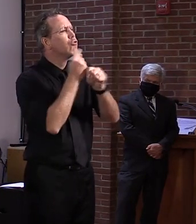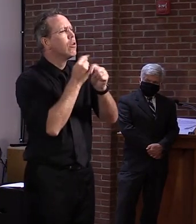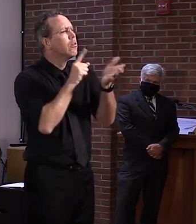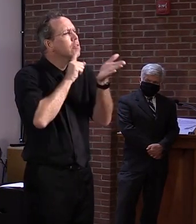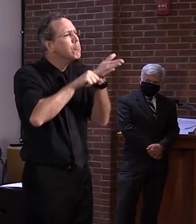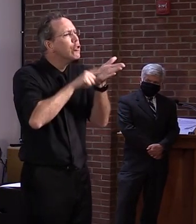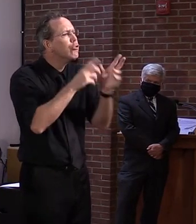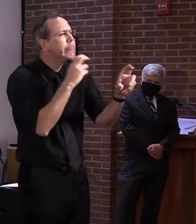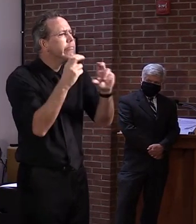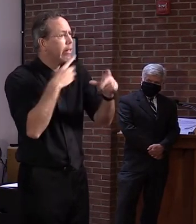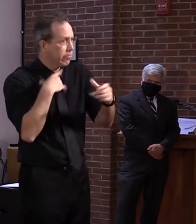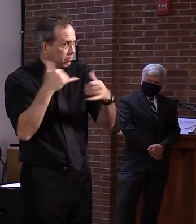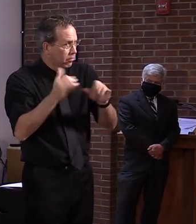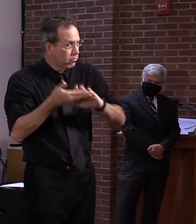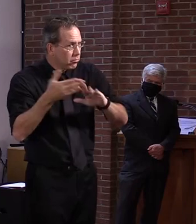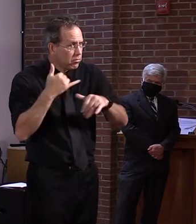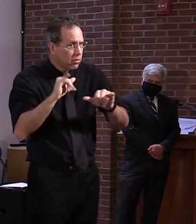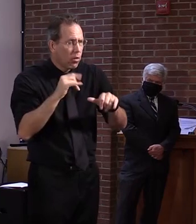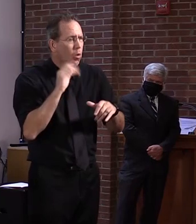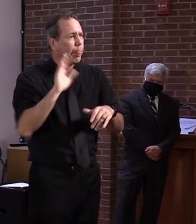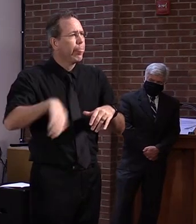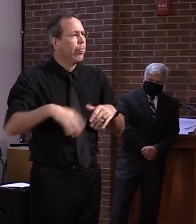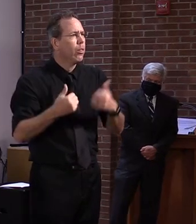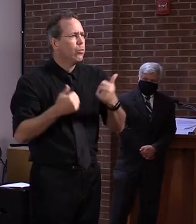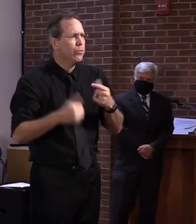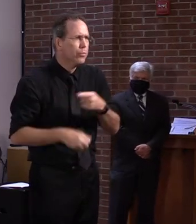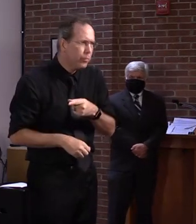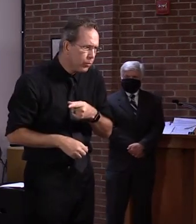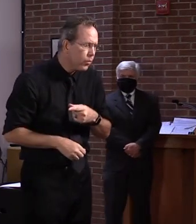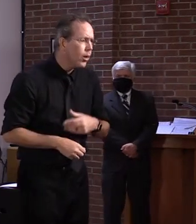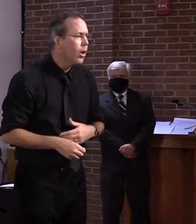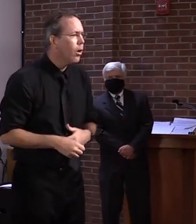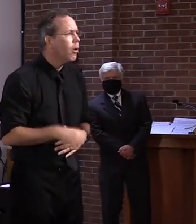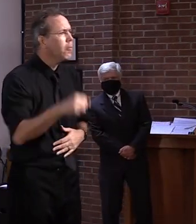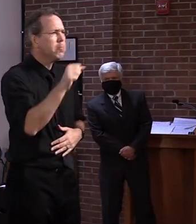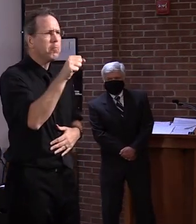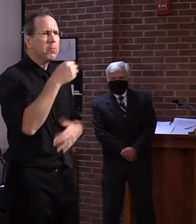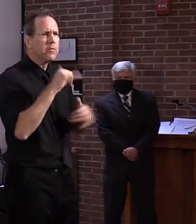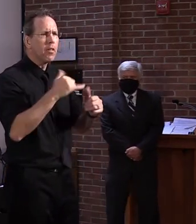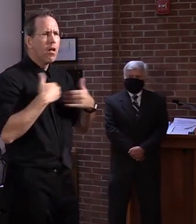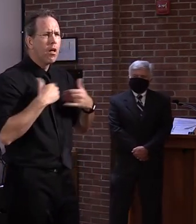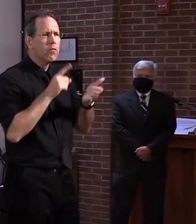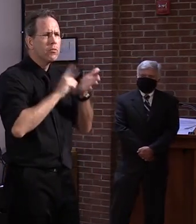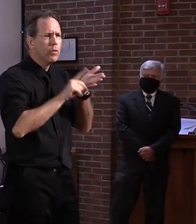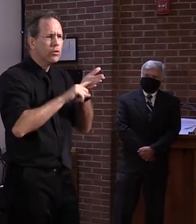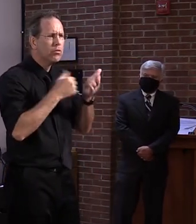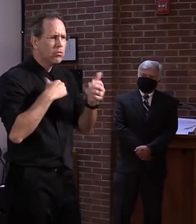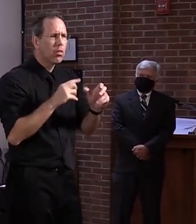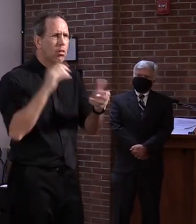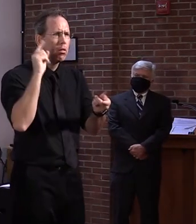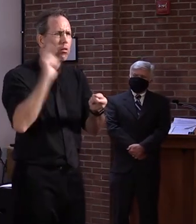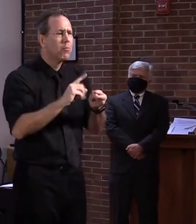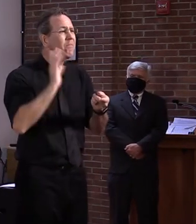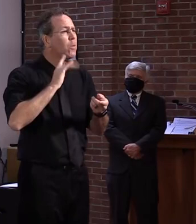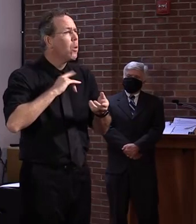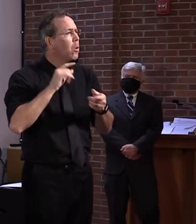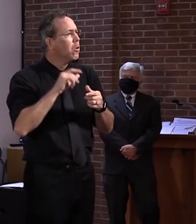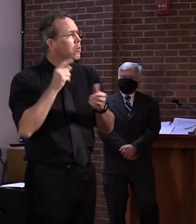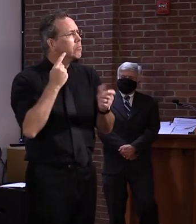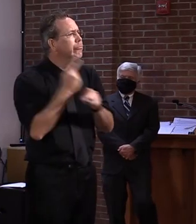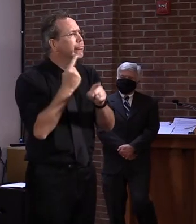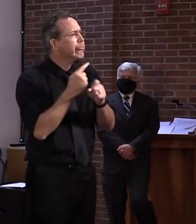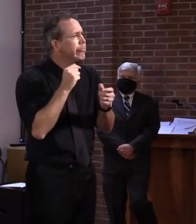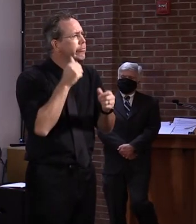services and, um, we were not out as much or doing safety checks along